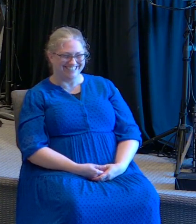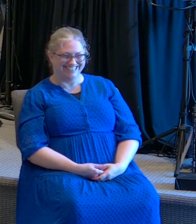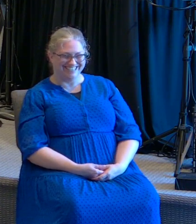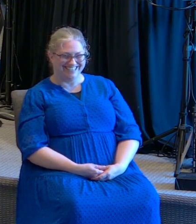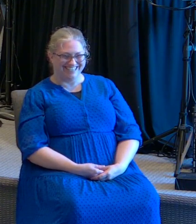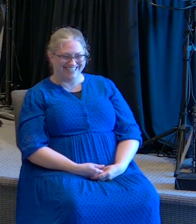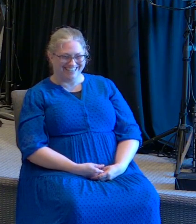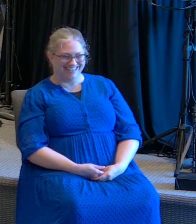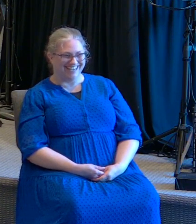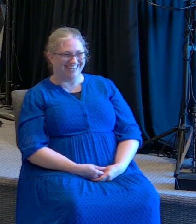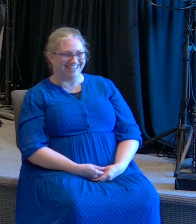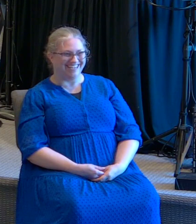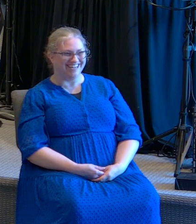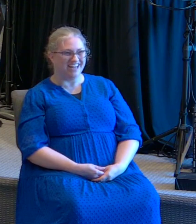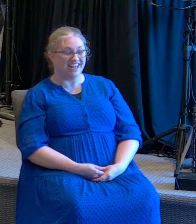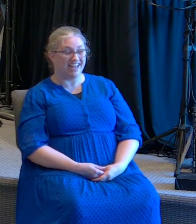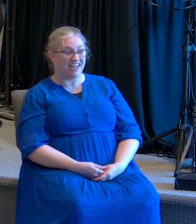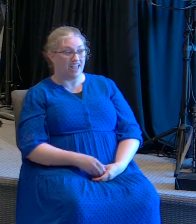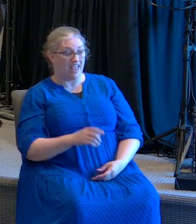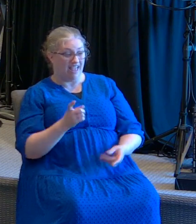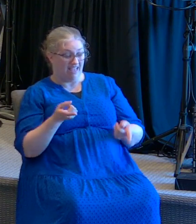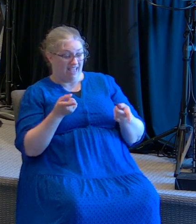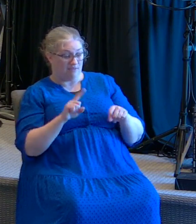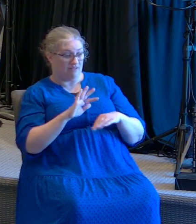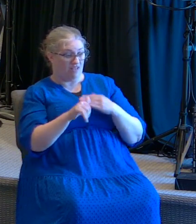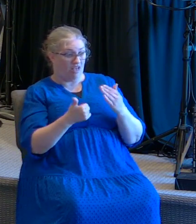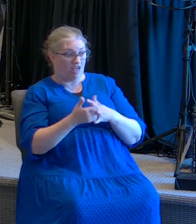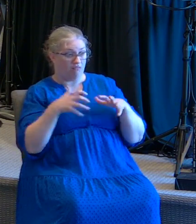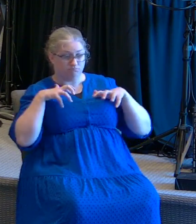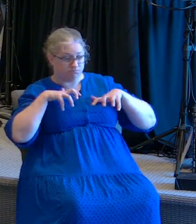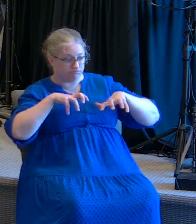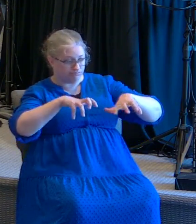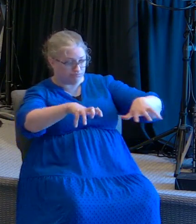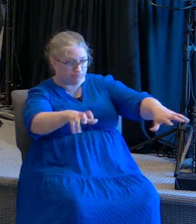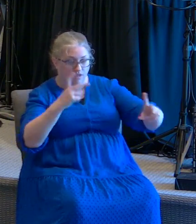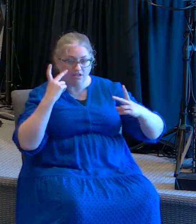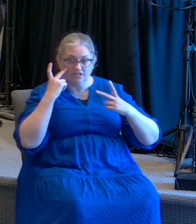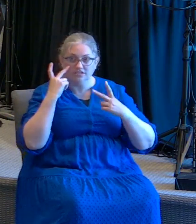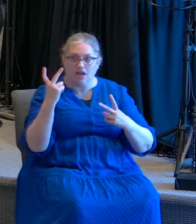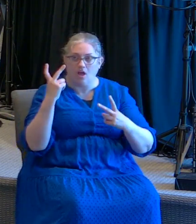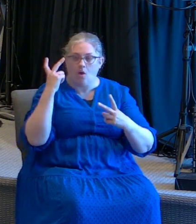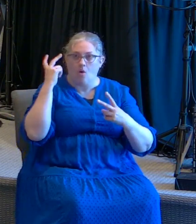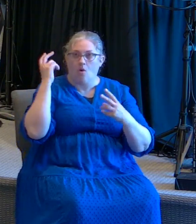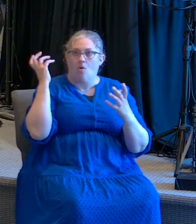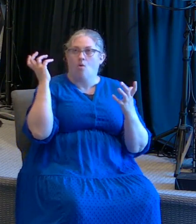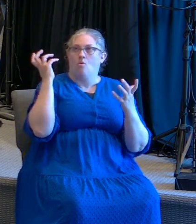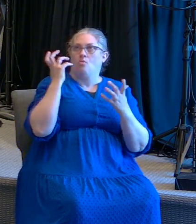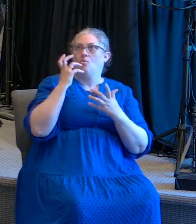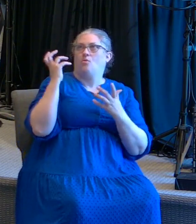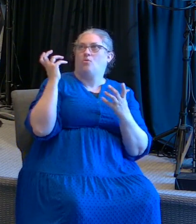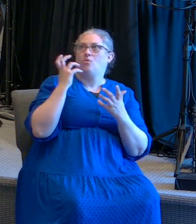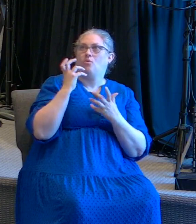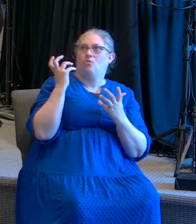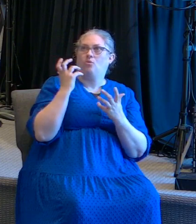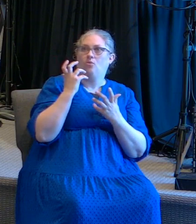When the multitude saw it, they marveled. Y cuando la multitud miró, al verlo, se maravilló.